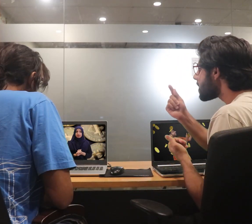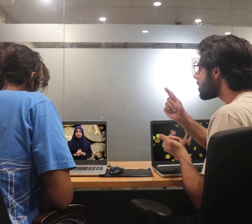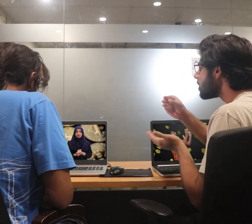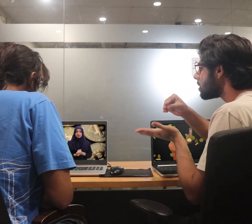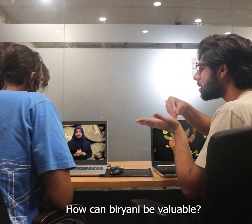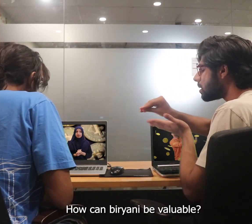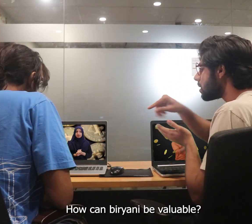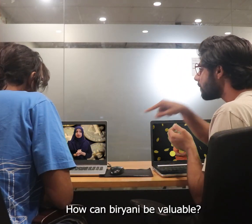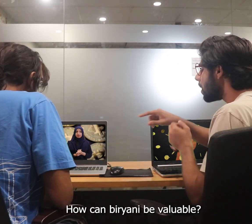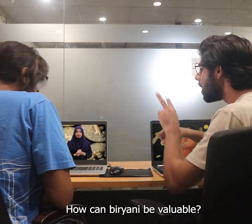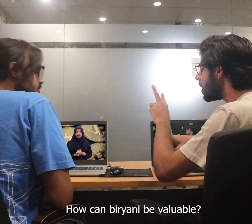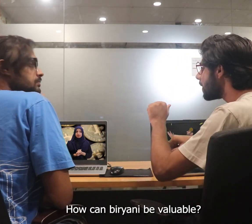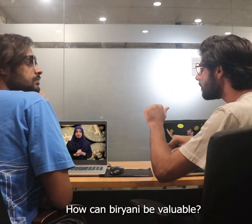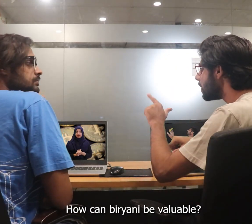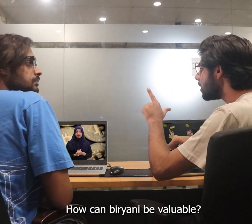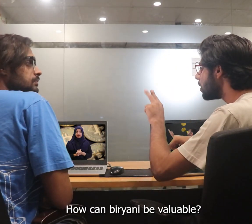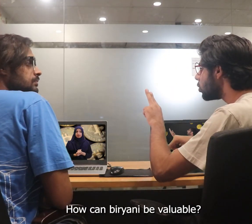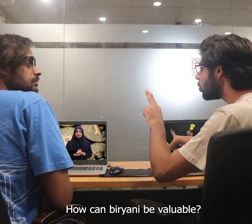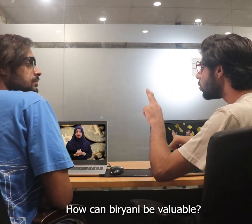How can biryani be valuable?